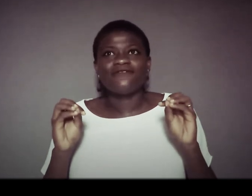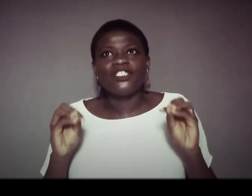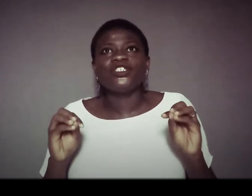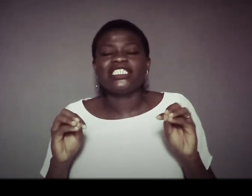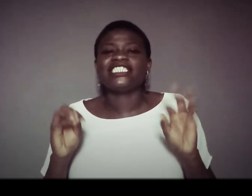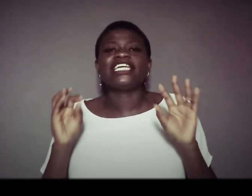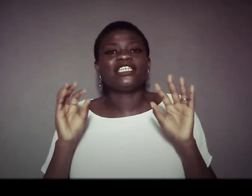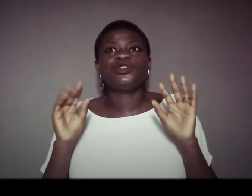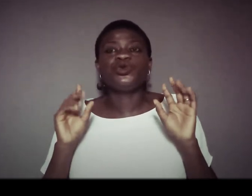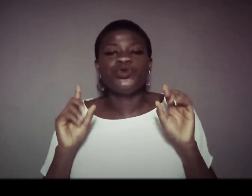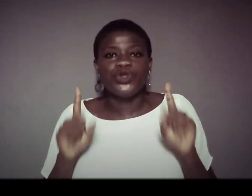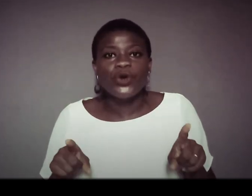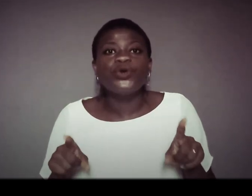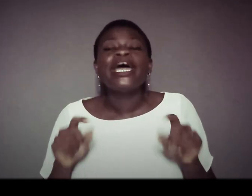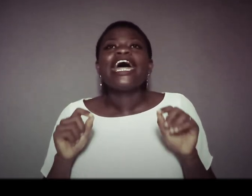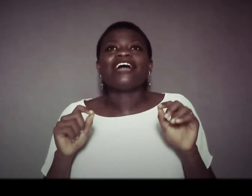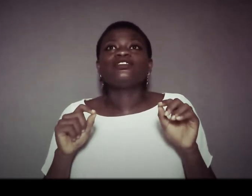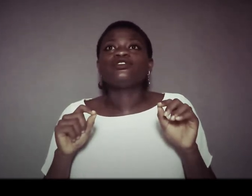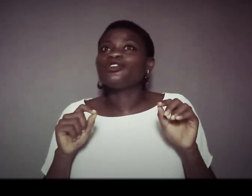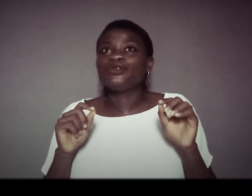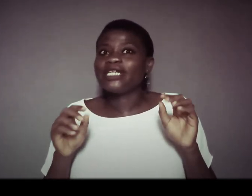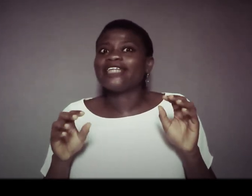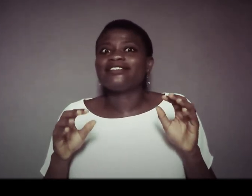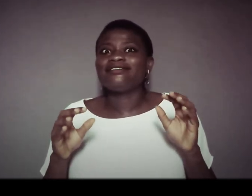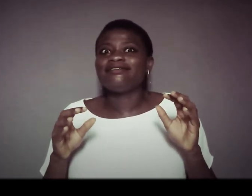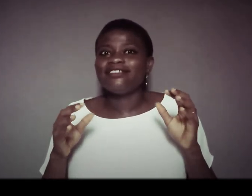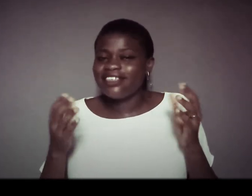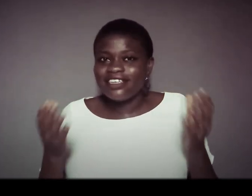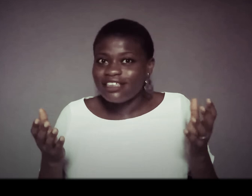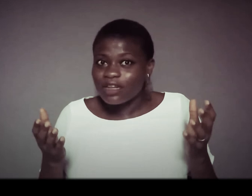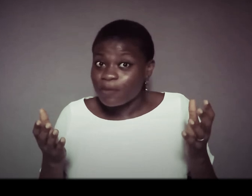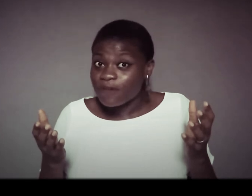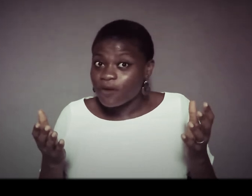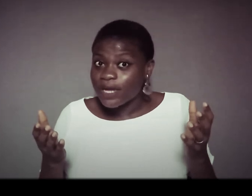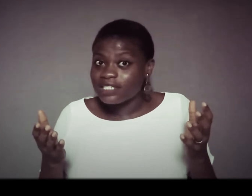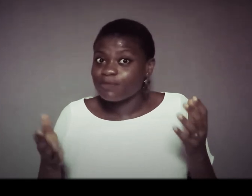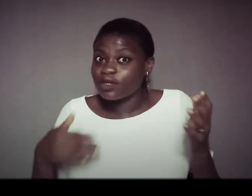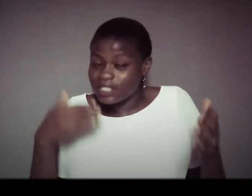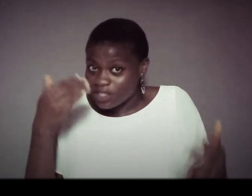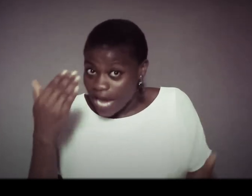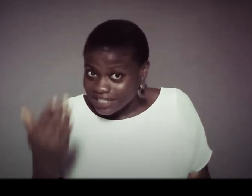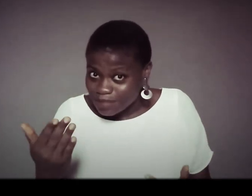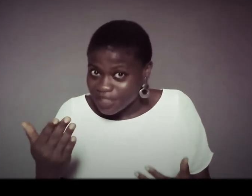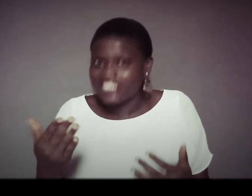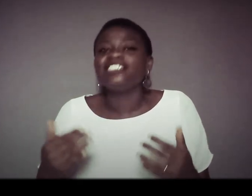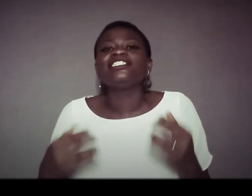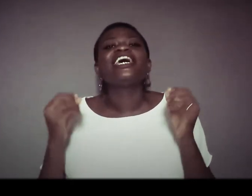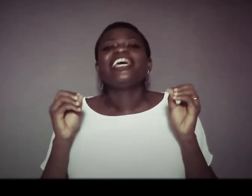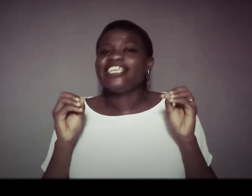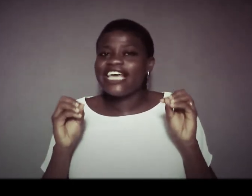video is dedicated to you and to you that you're not prepared for a wedding but you're anticipating it yes